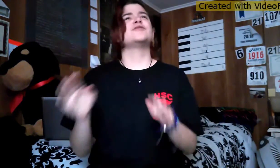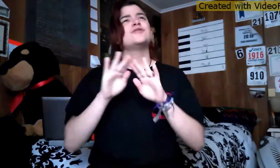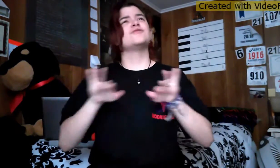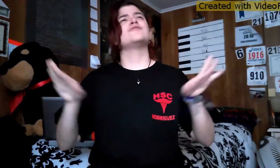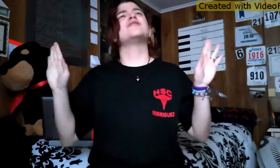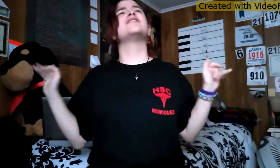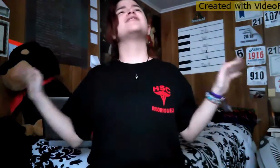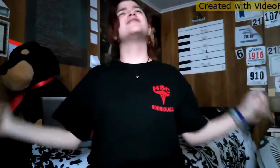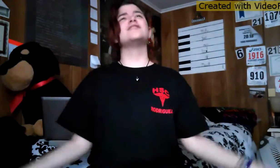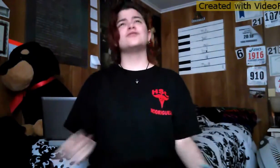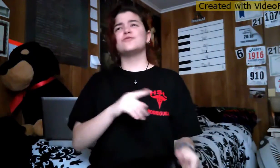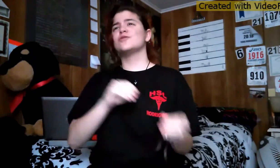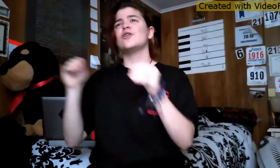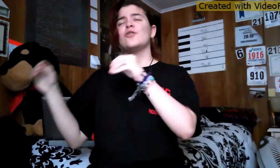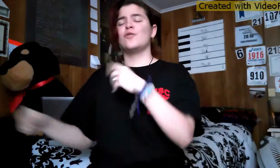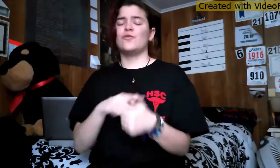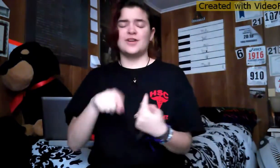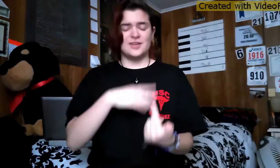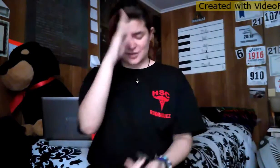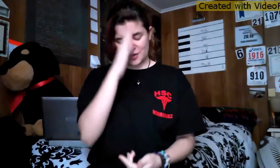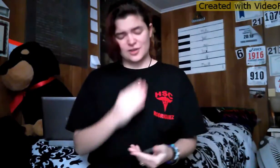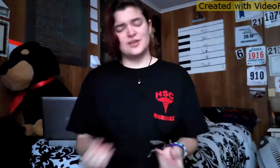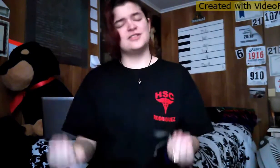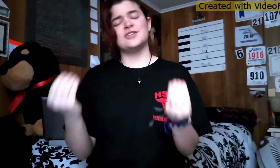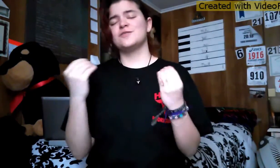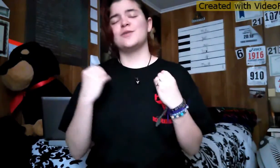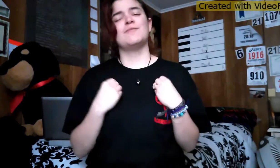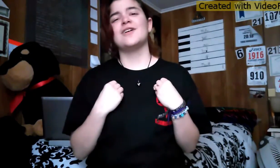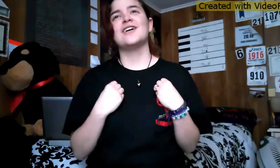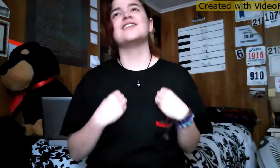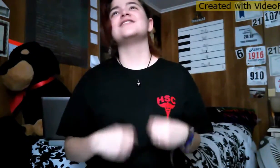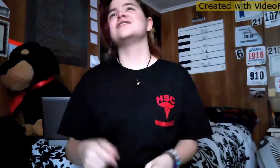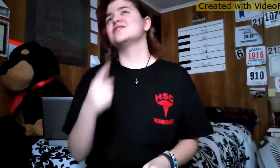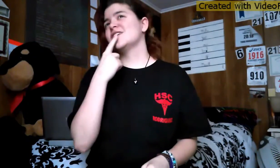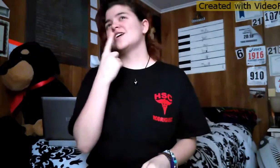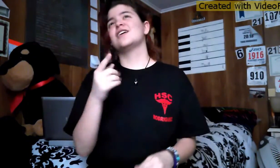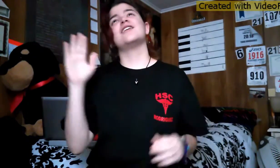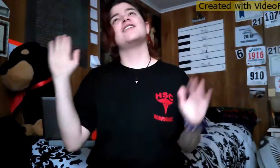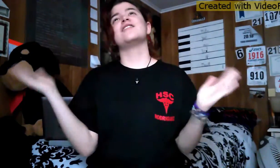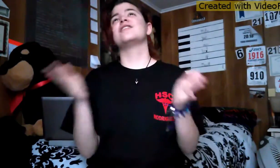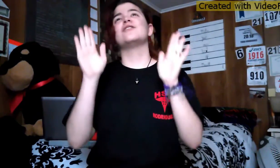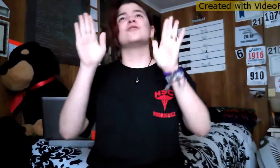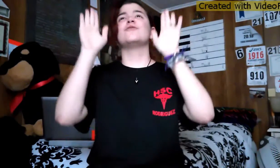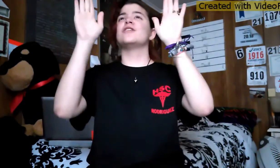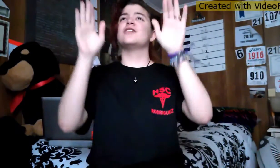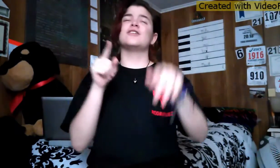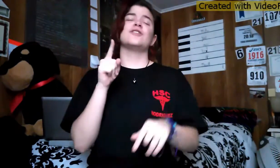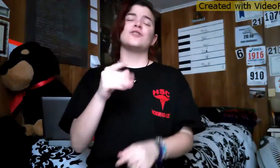wings as you go When God takes you back, He'll say hallelujah, you're